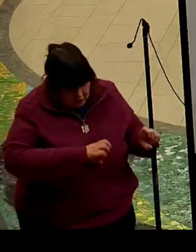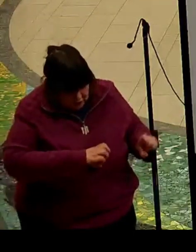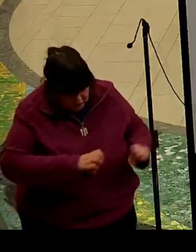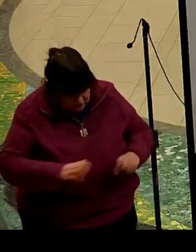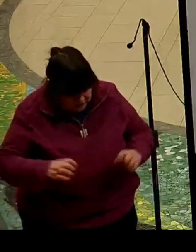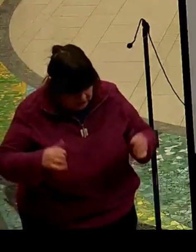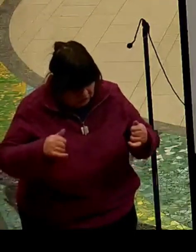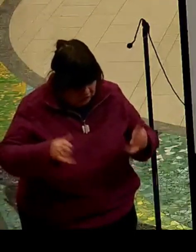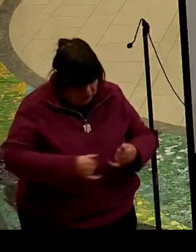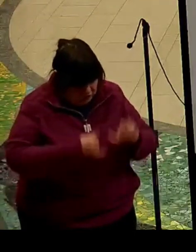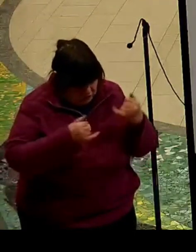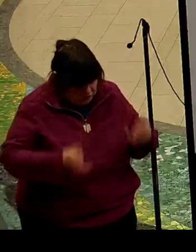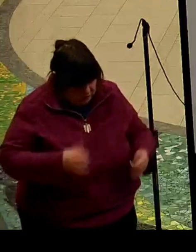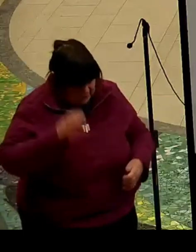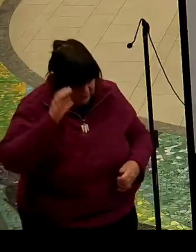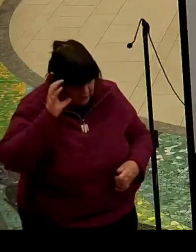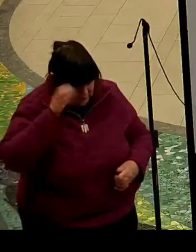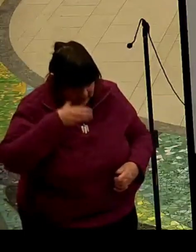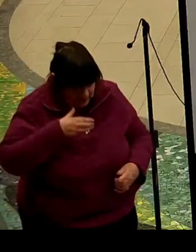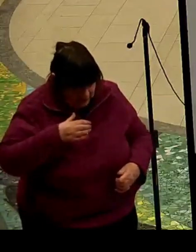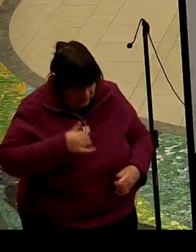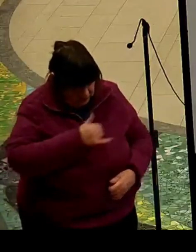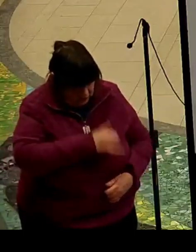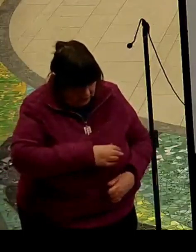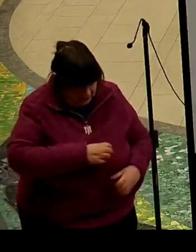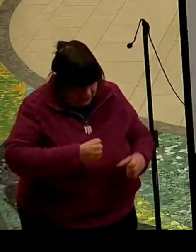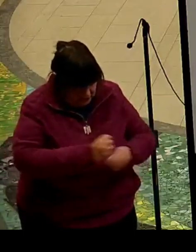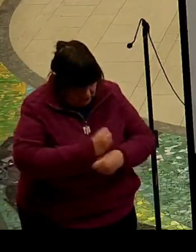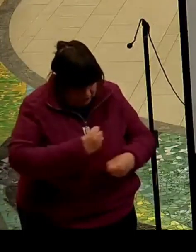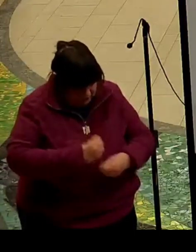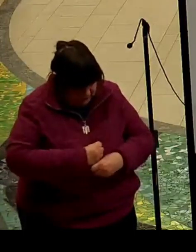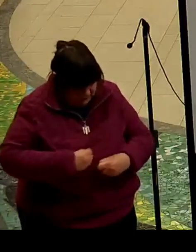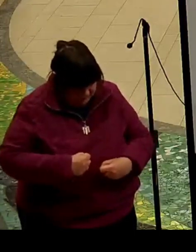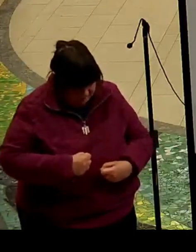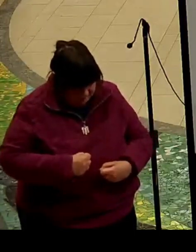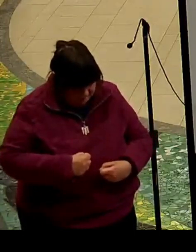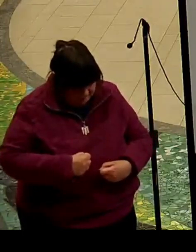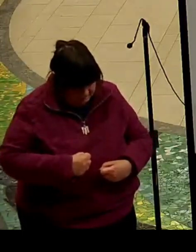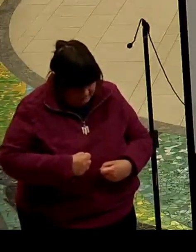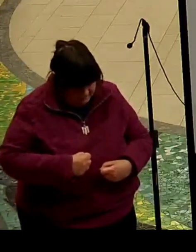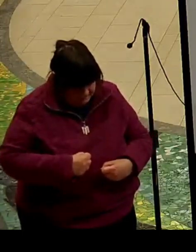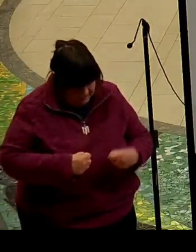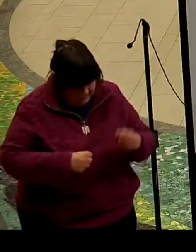continue to rejoice because of their suffering.